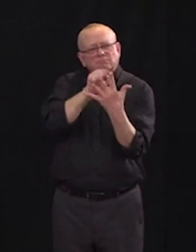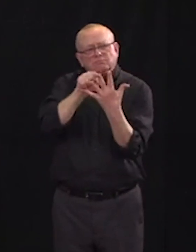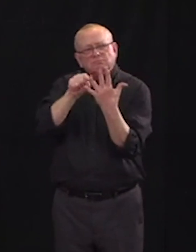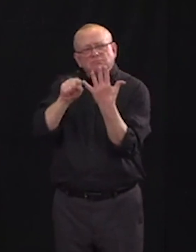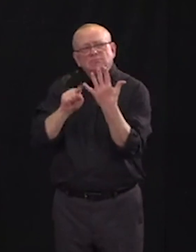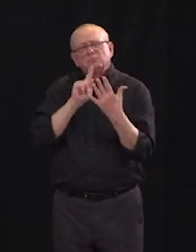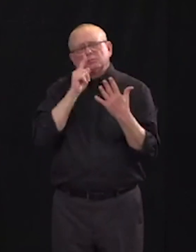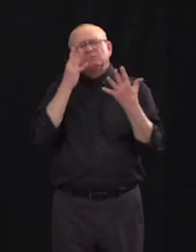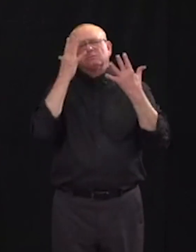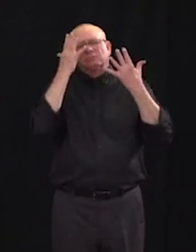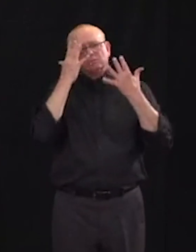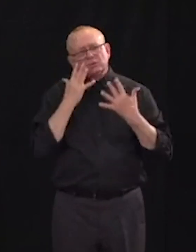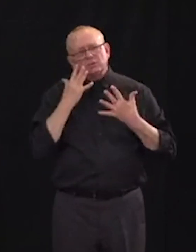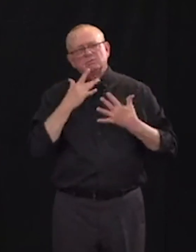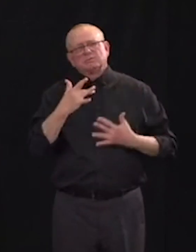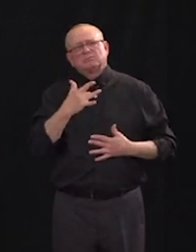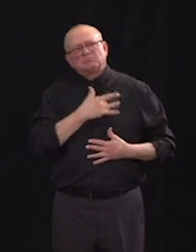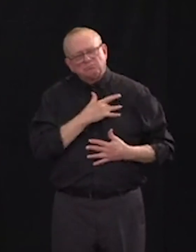heartbreaking.